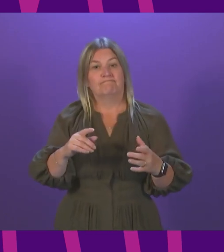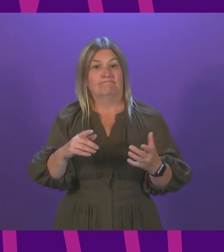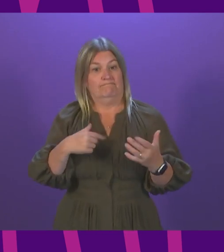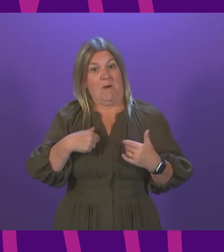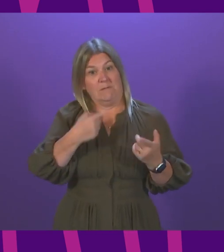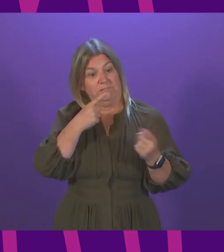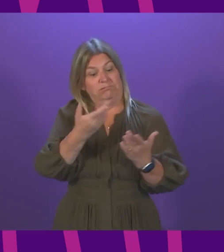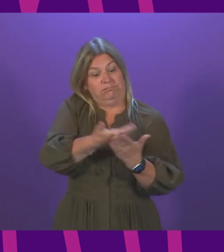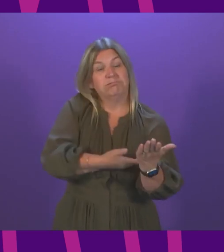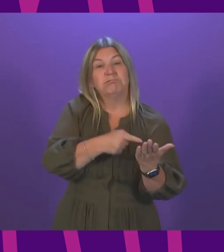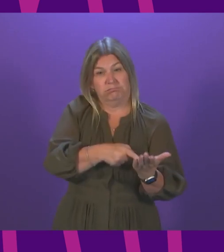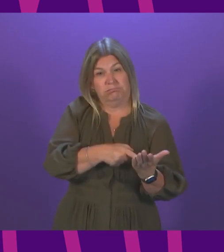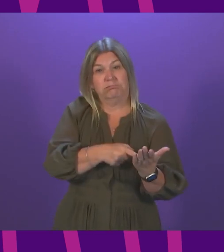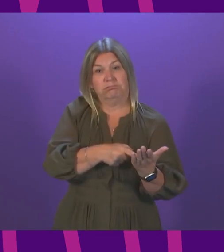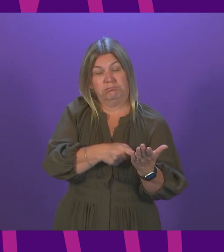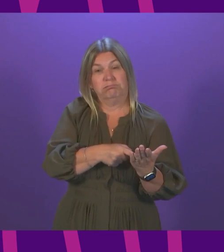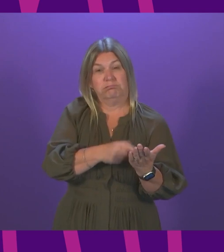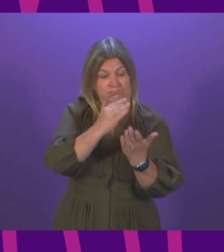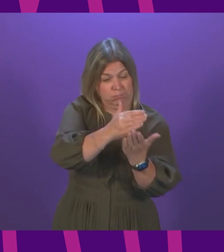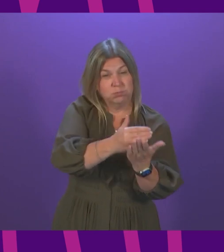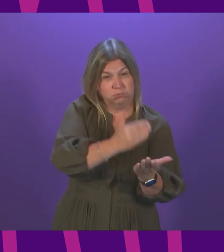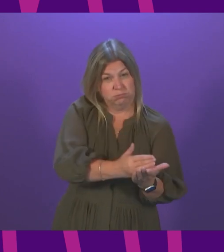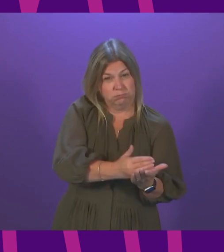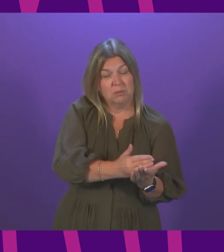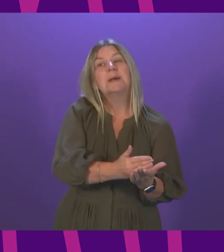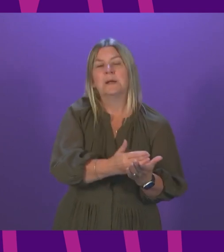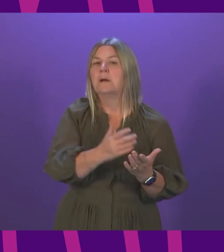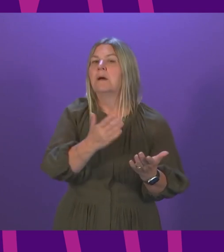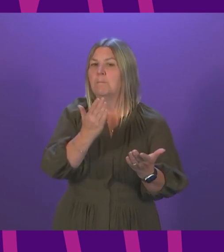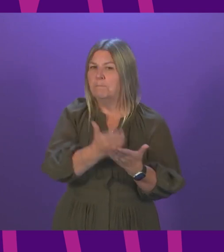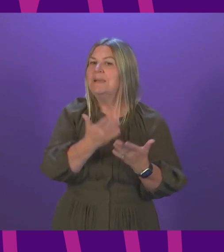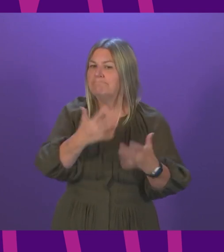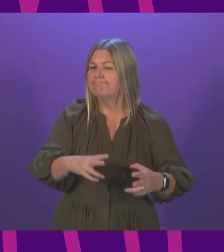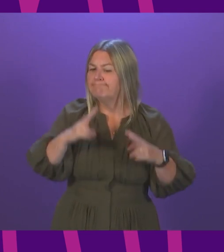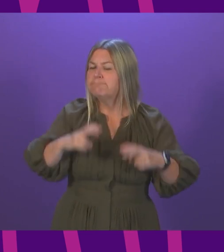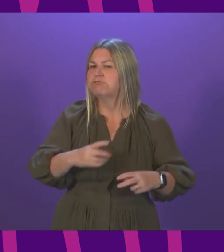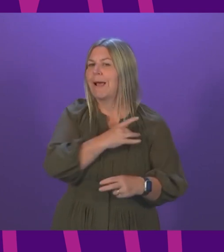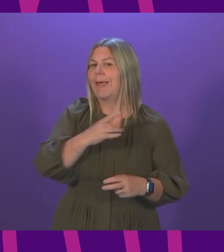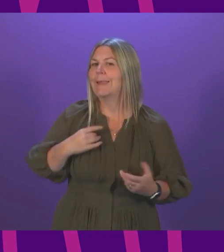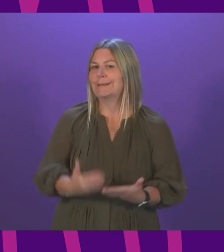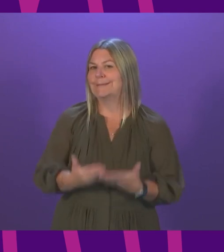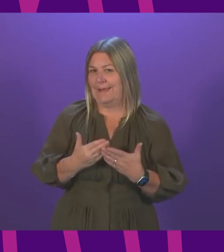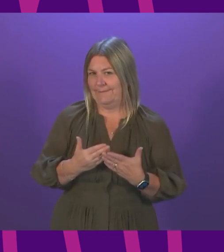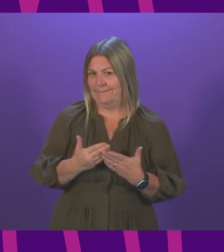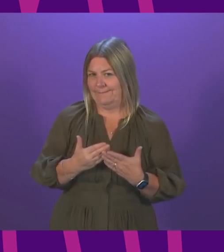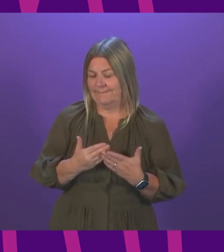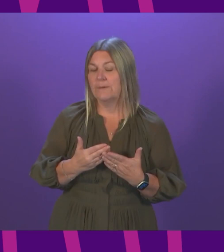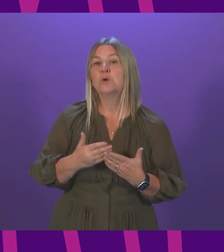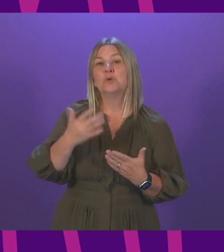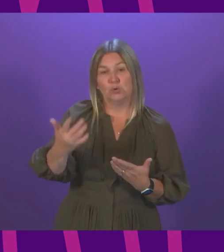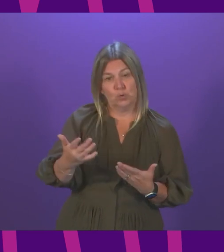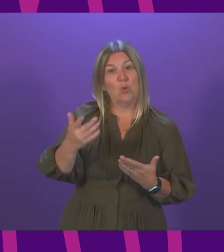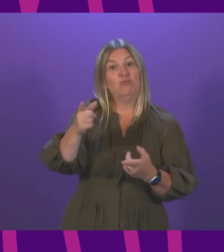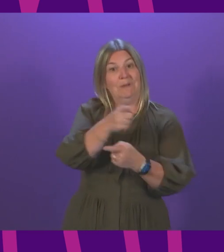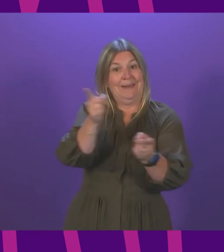today have been assessed as clinically safe. Of course, it is important that we are not just freeing up paramedic and technician capacity,